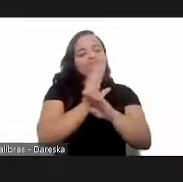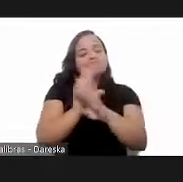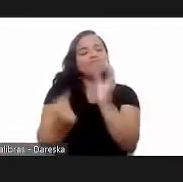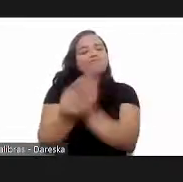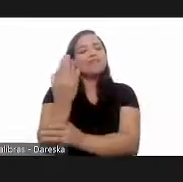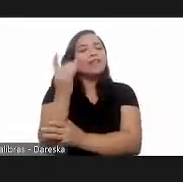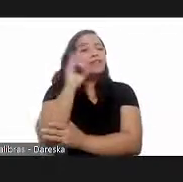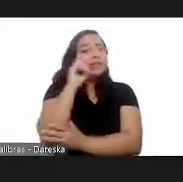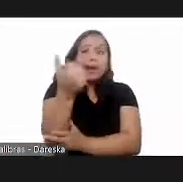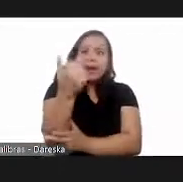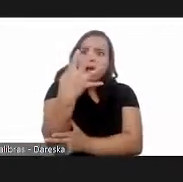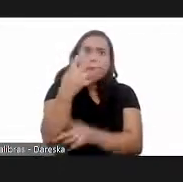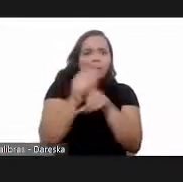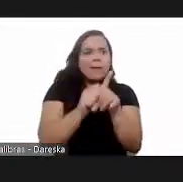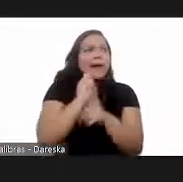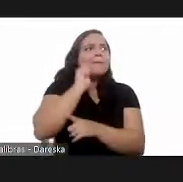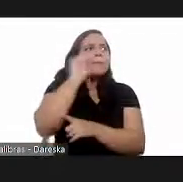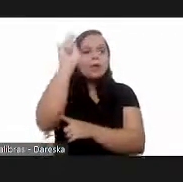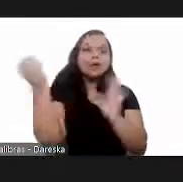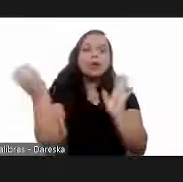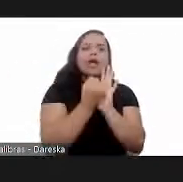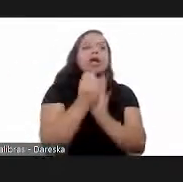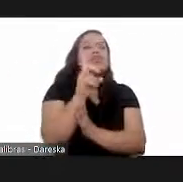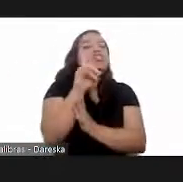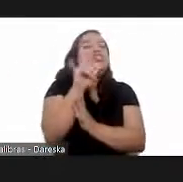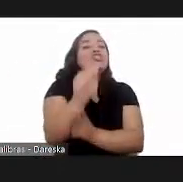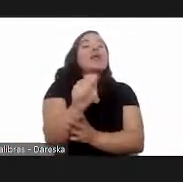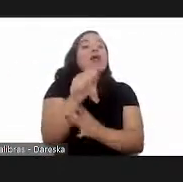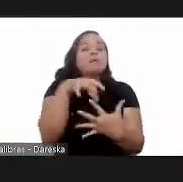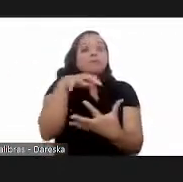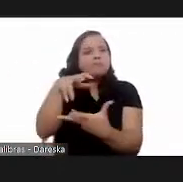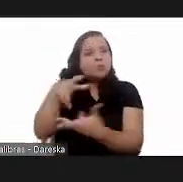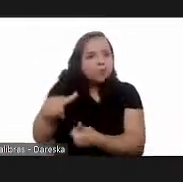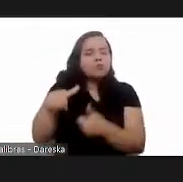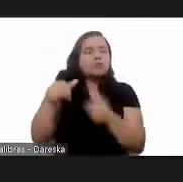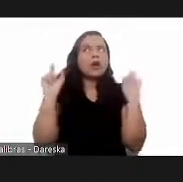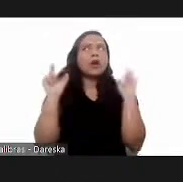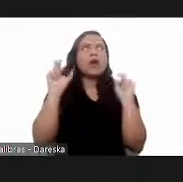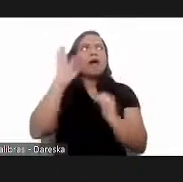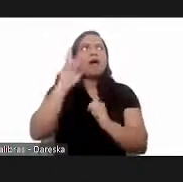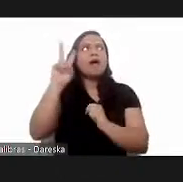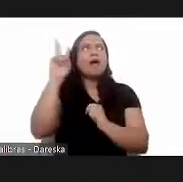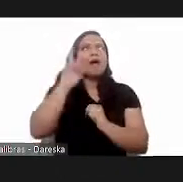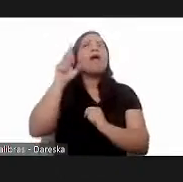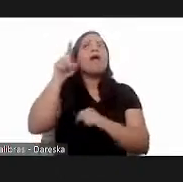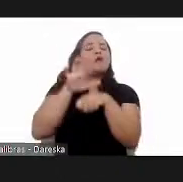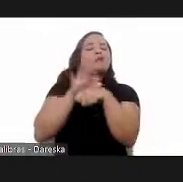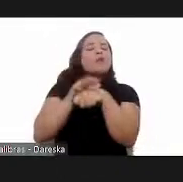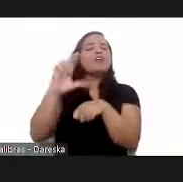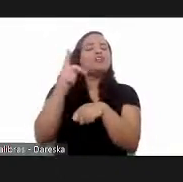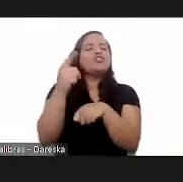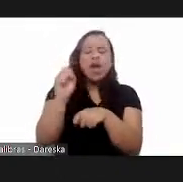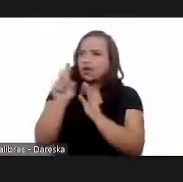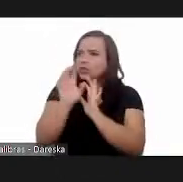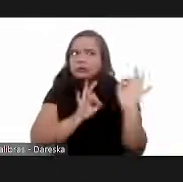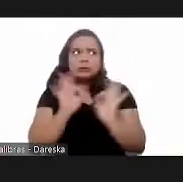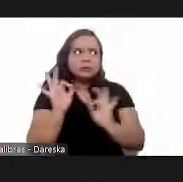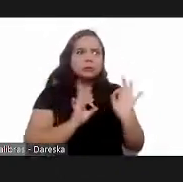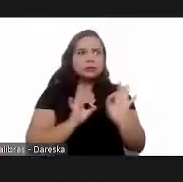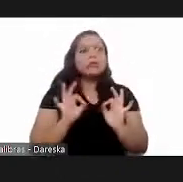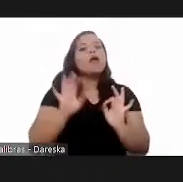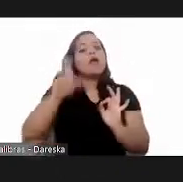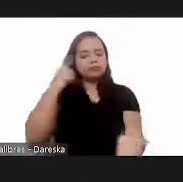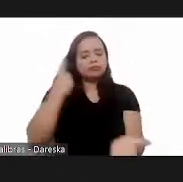April 14 celebrates the World Awareness Raising Day for Chagas disease. It's a commitment for each of us,